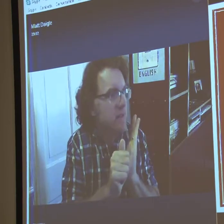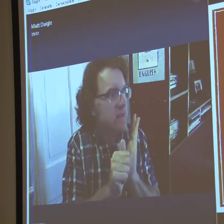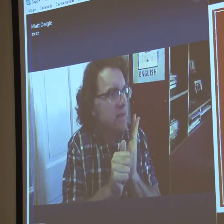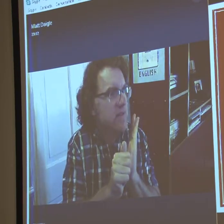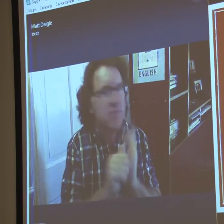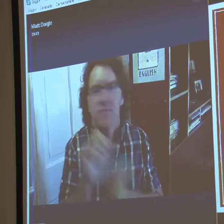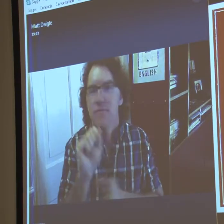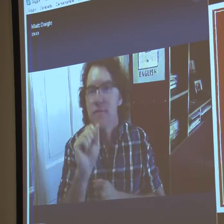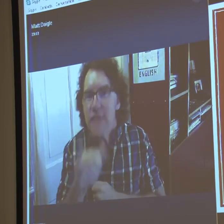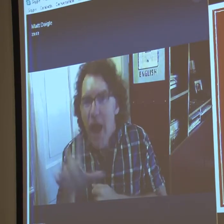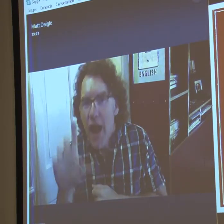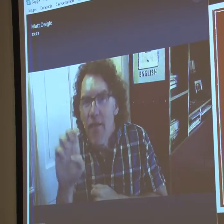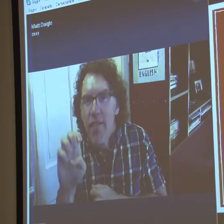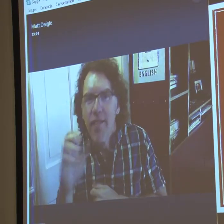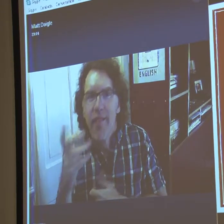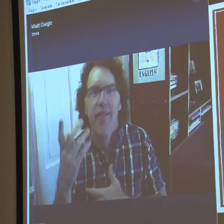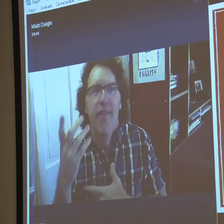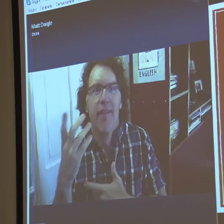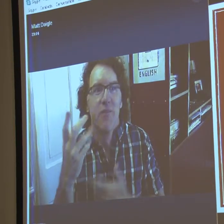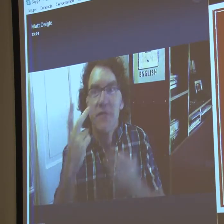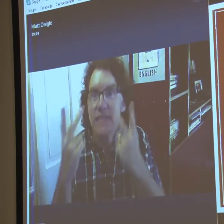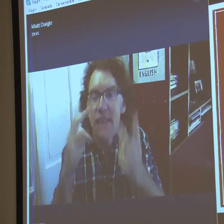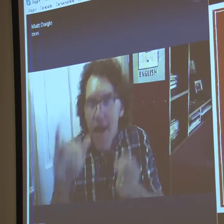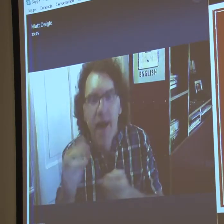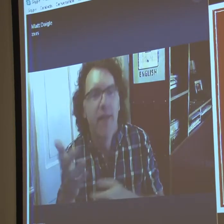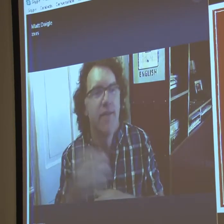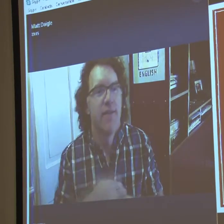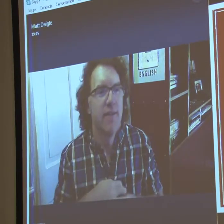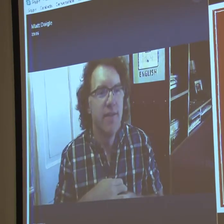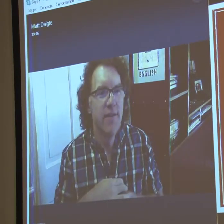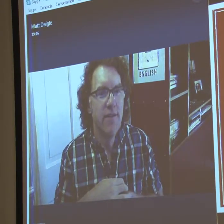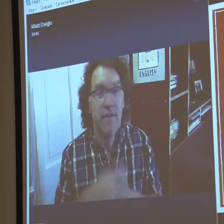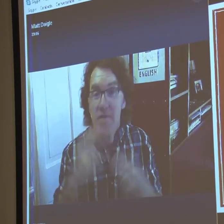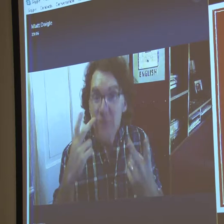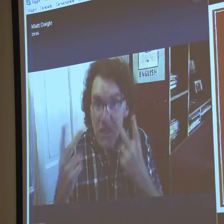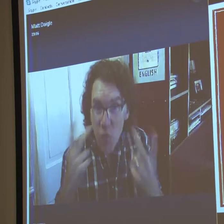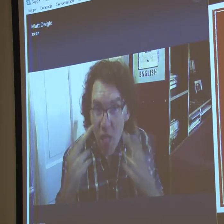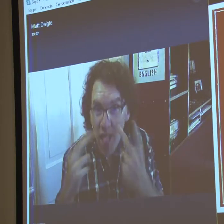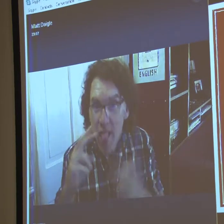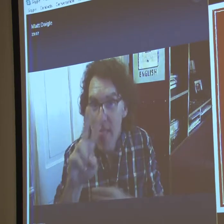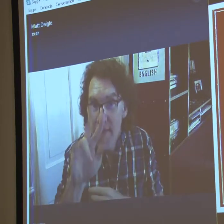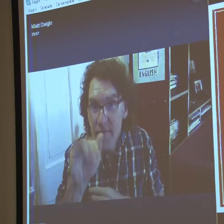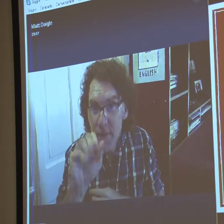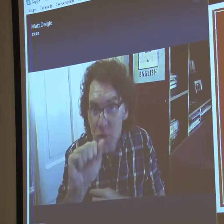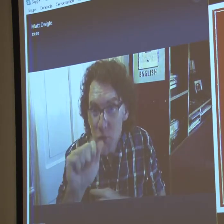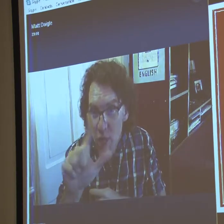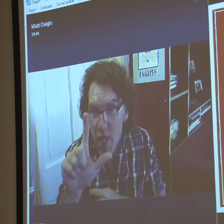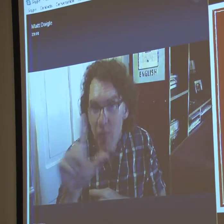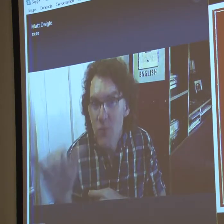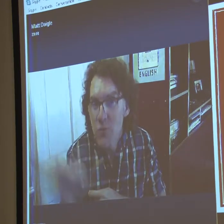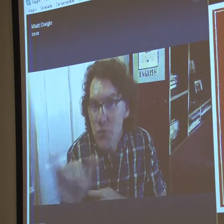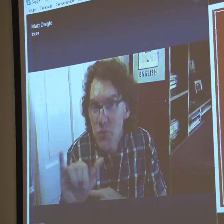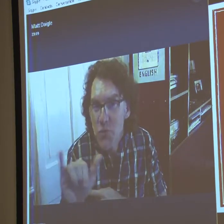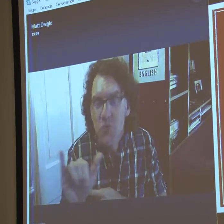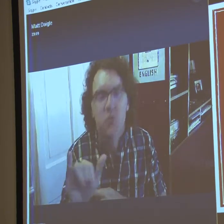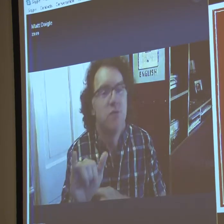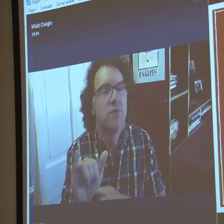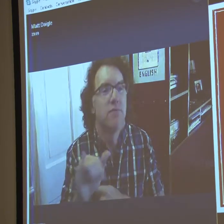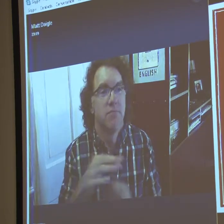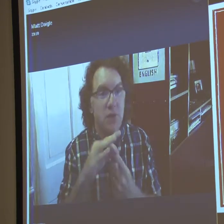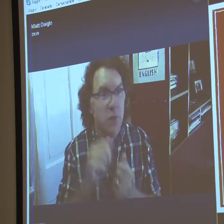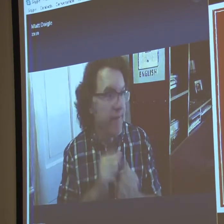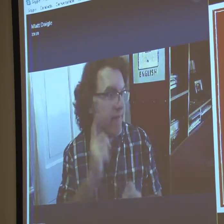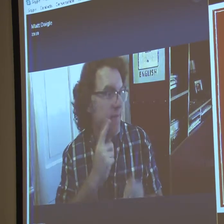through art. And there's different styles of art. Different types of visual